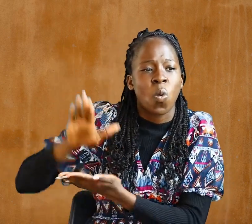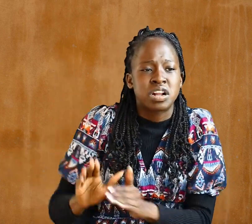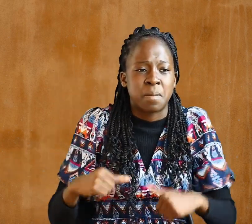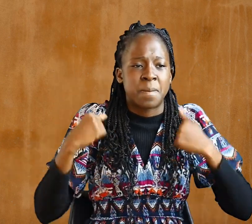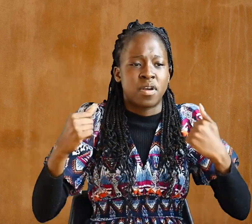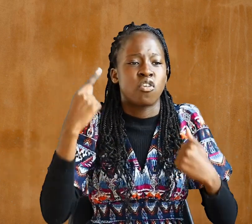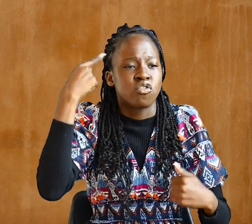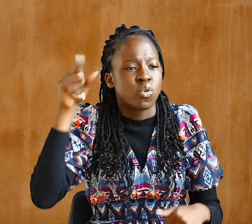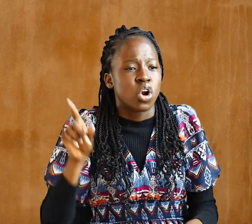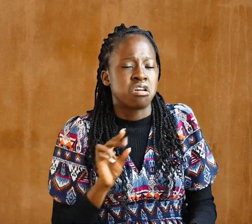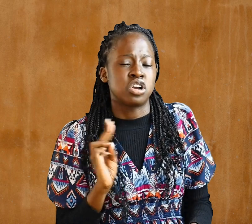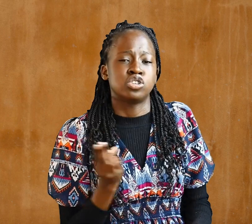who believe.